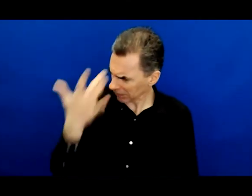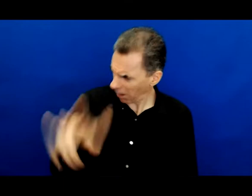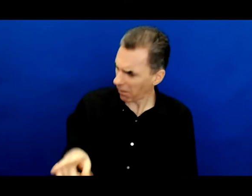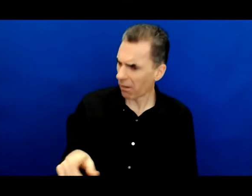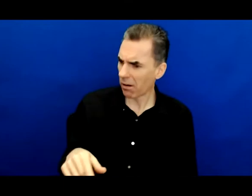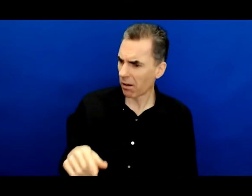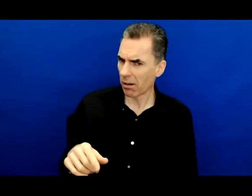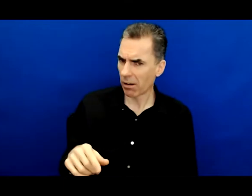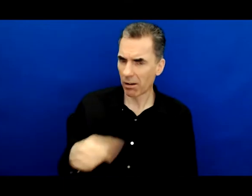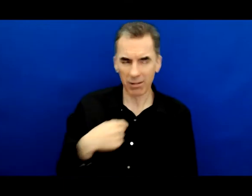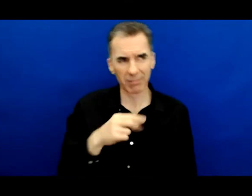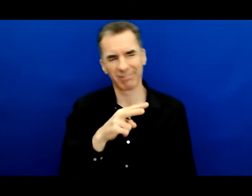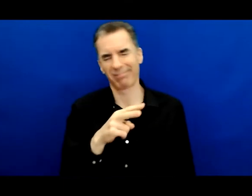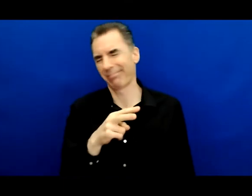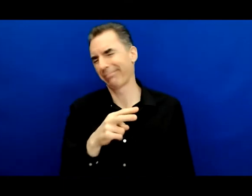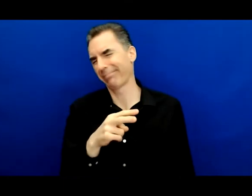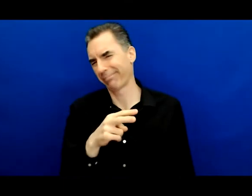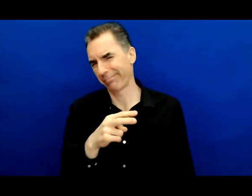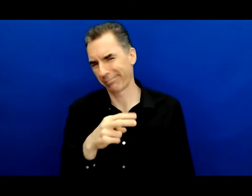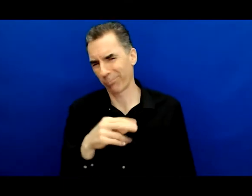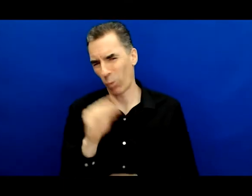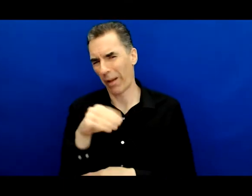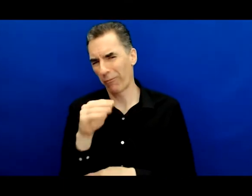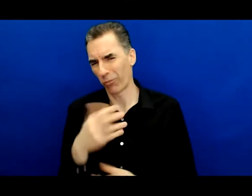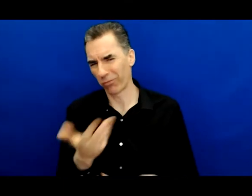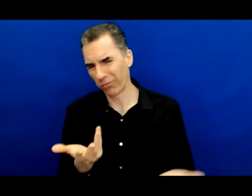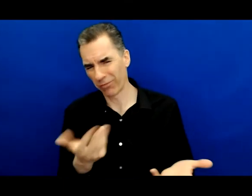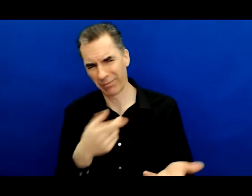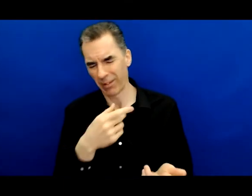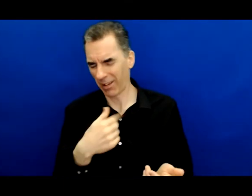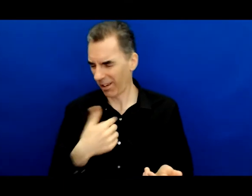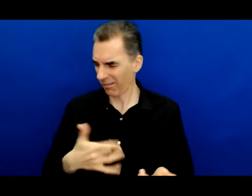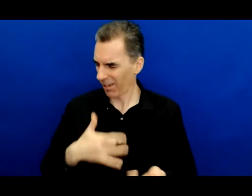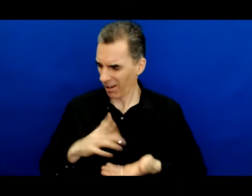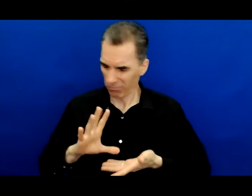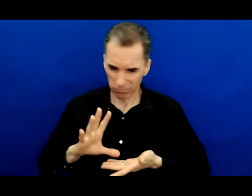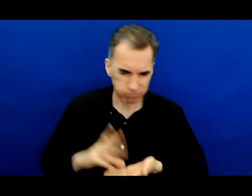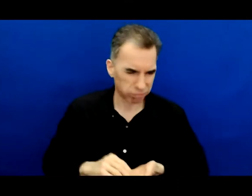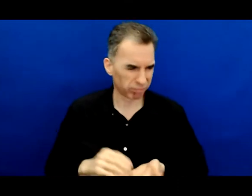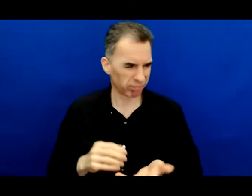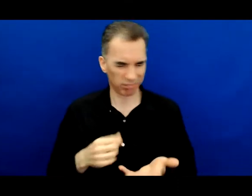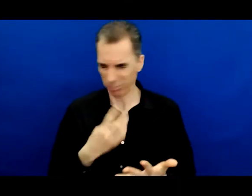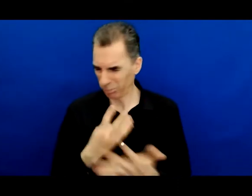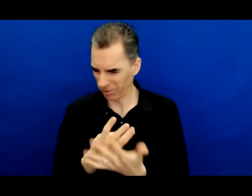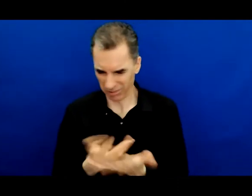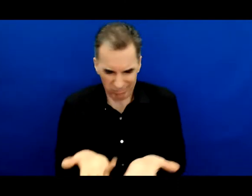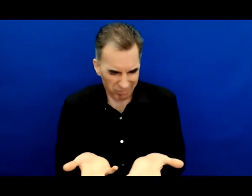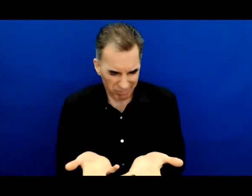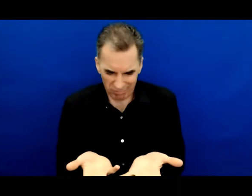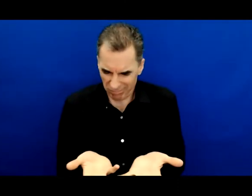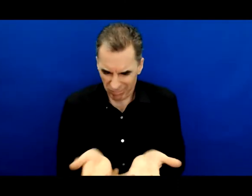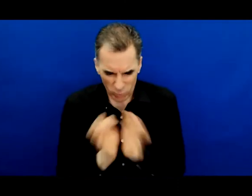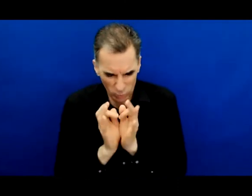And I thought he was being sarcastic. I mean, this was one of the lowest moments in my life. I didn't think there was opportunity to do much of anything here